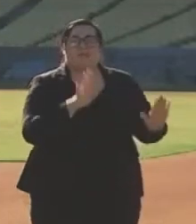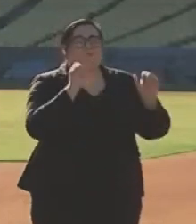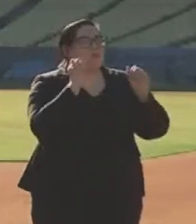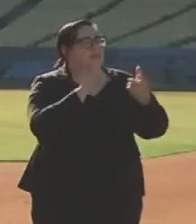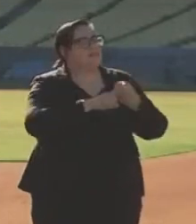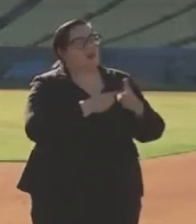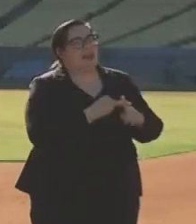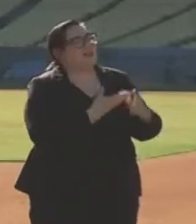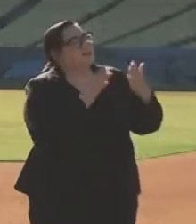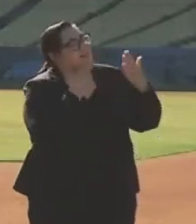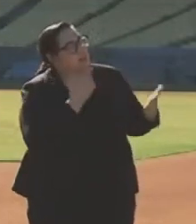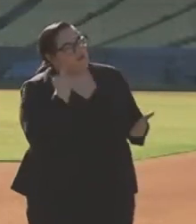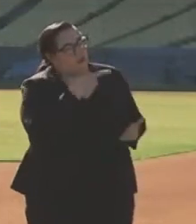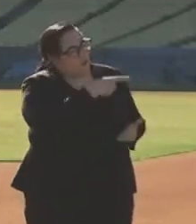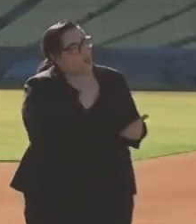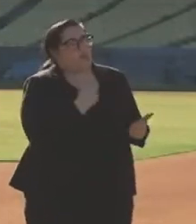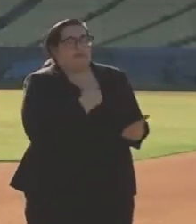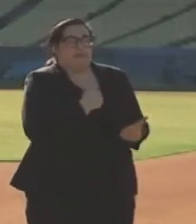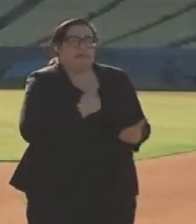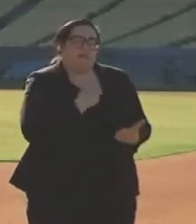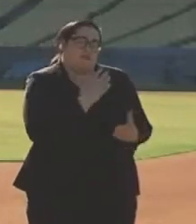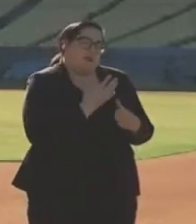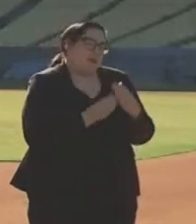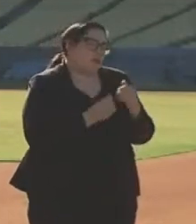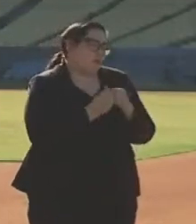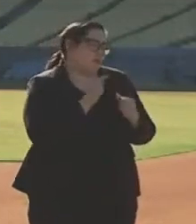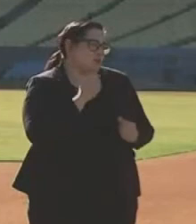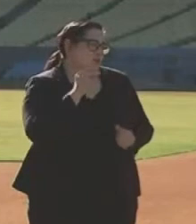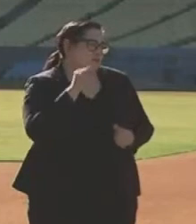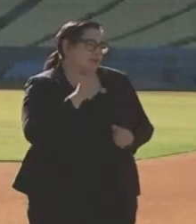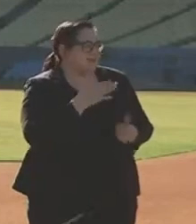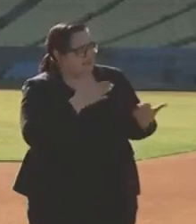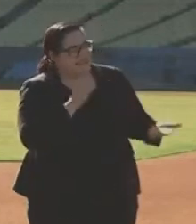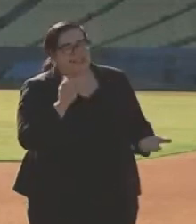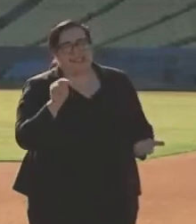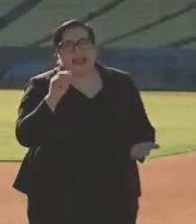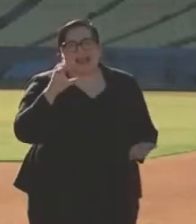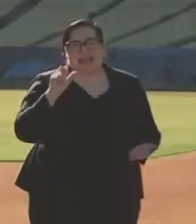friend. And thank you for you, and we're so sorry for your loss with Tommy. Stan Kasten.